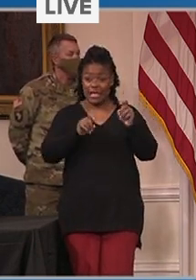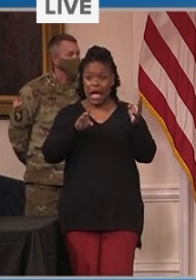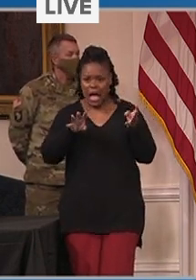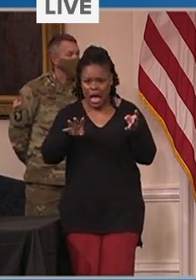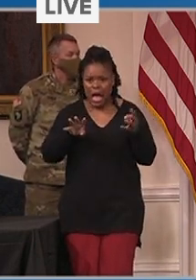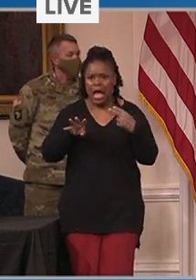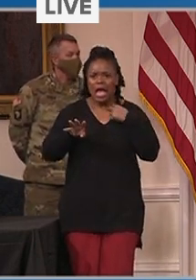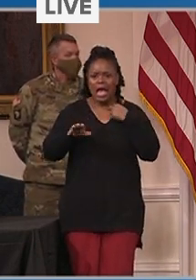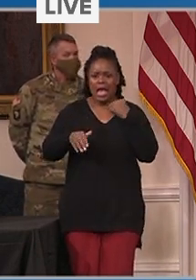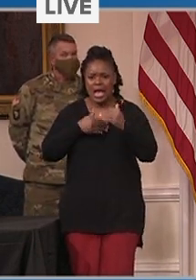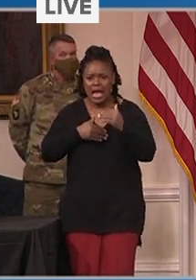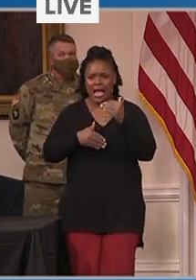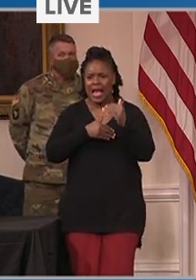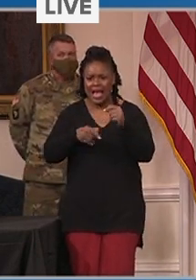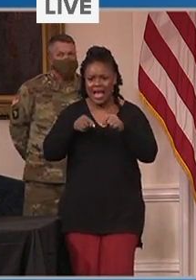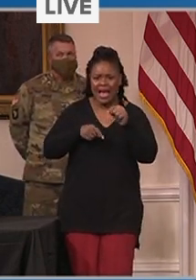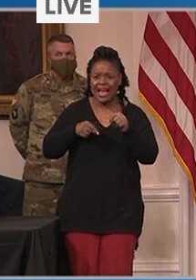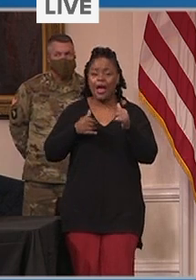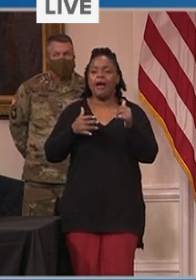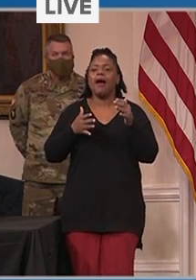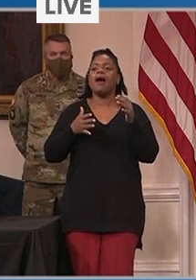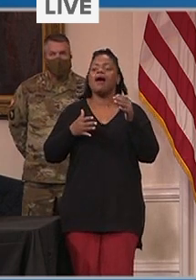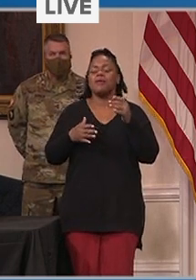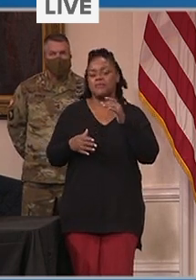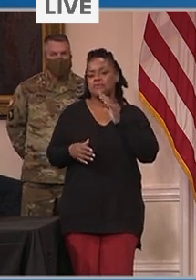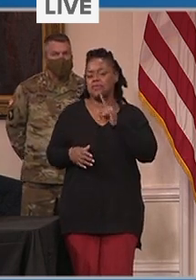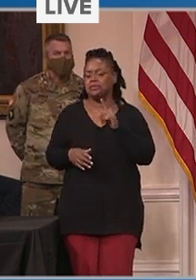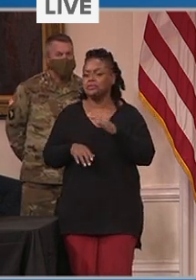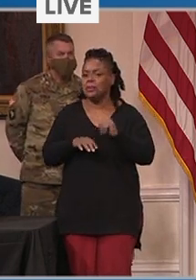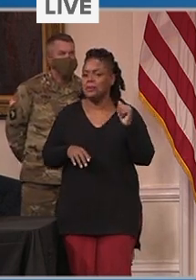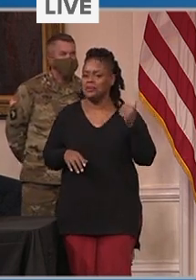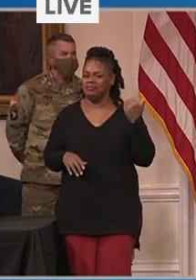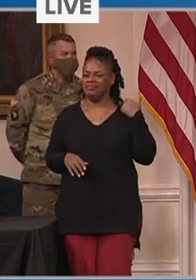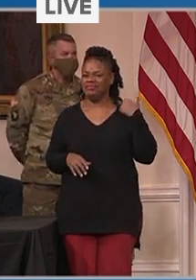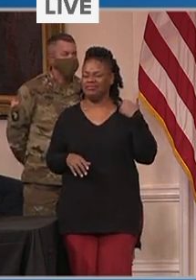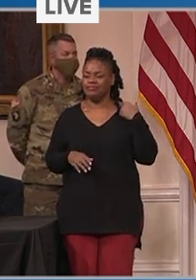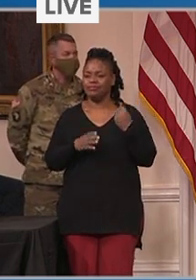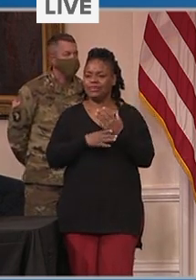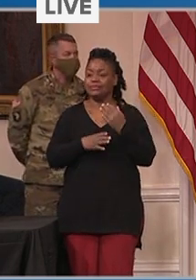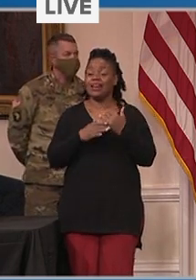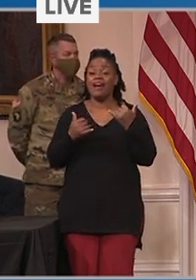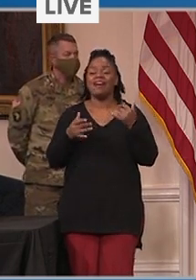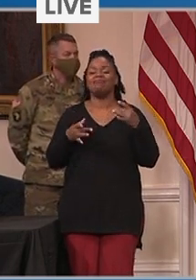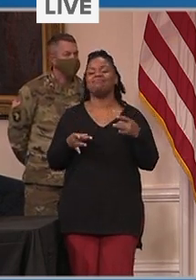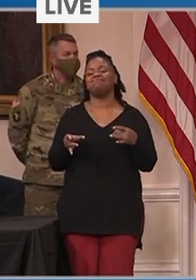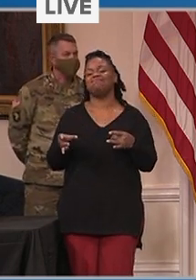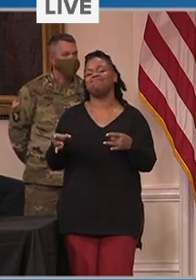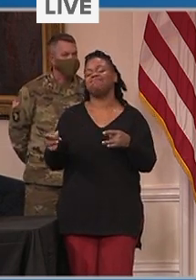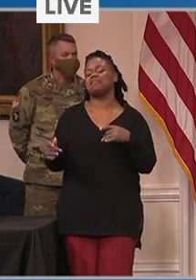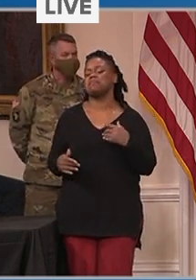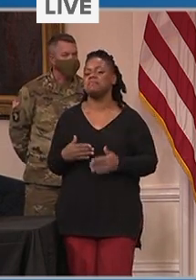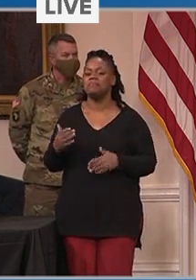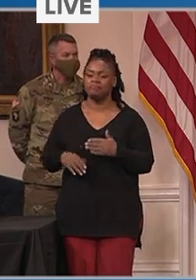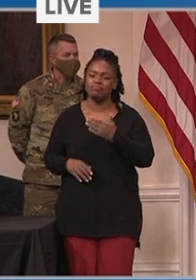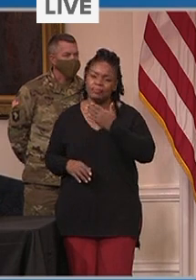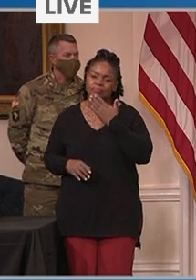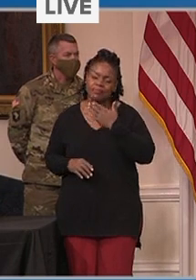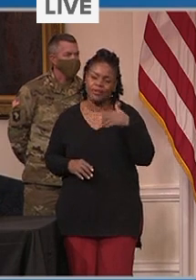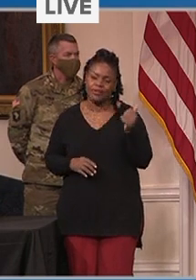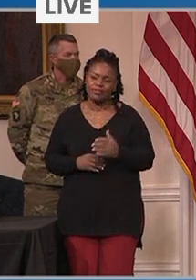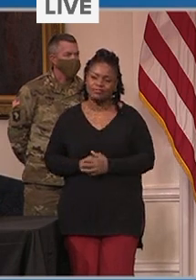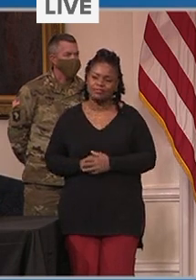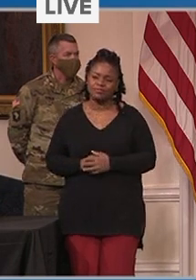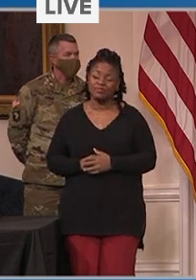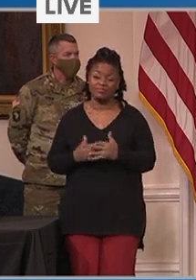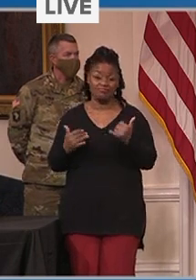months to go from 50 tests a day to 50,000. Today alone, Maryland reported a record